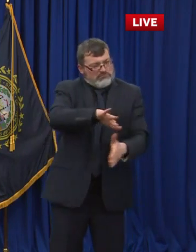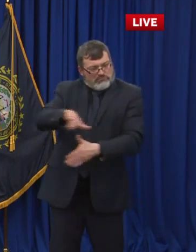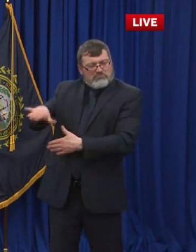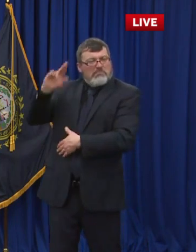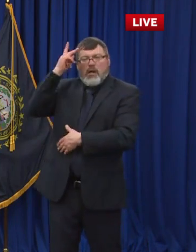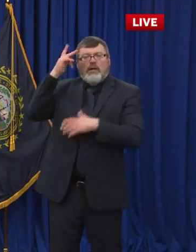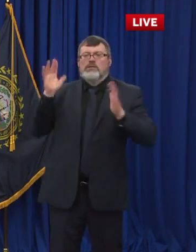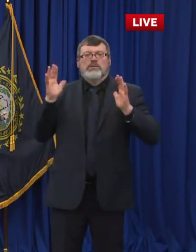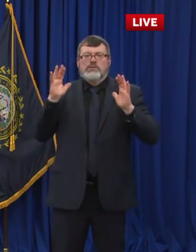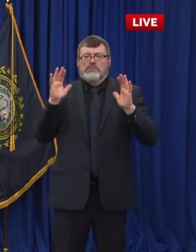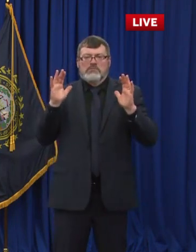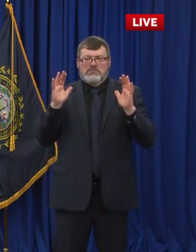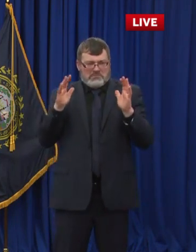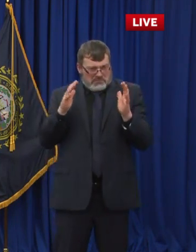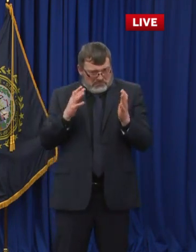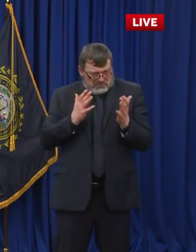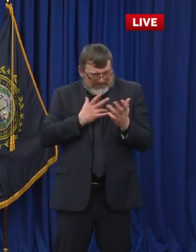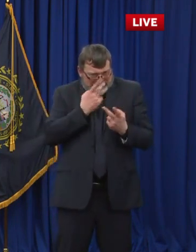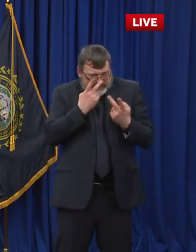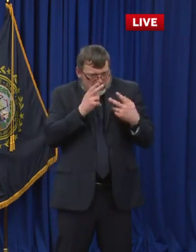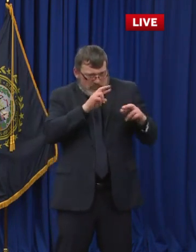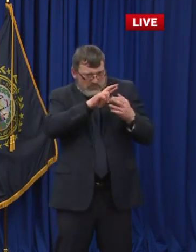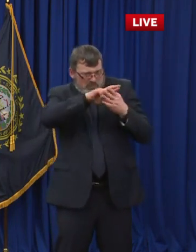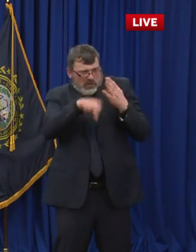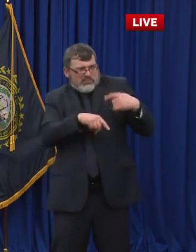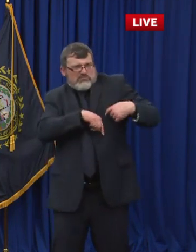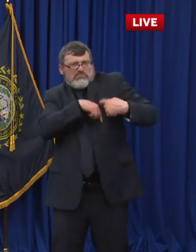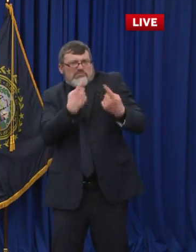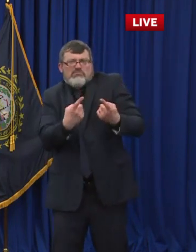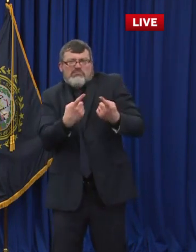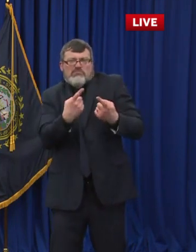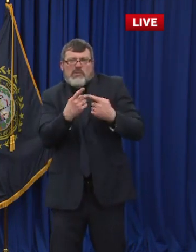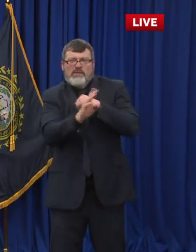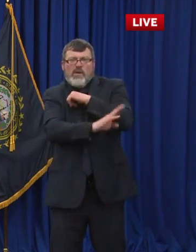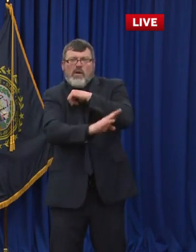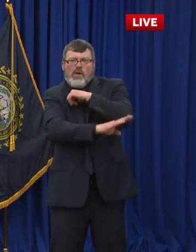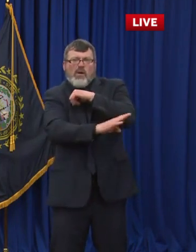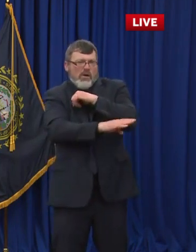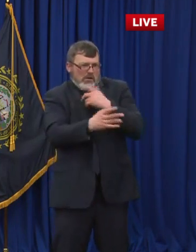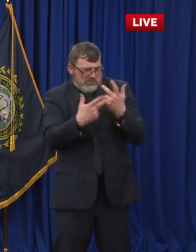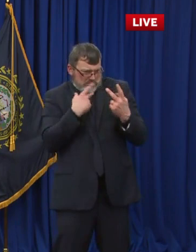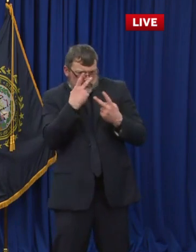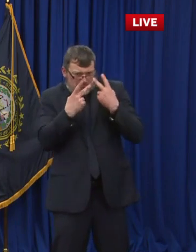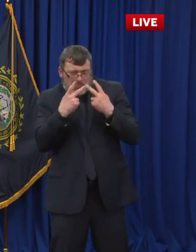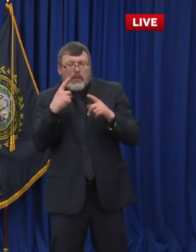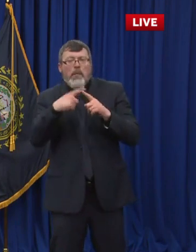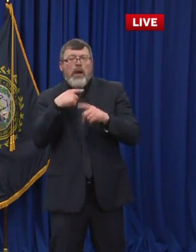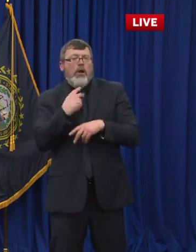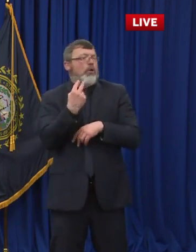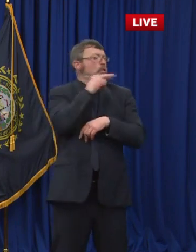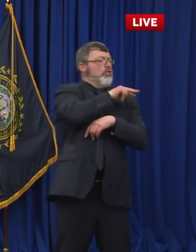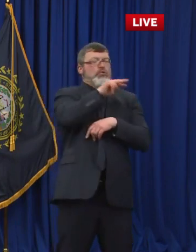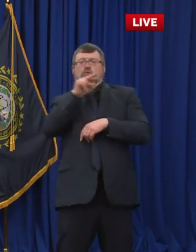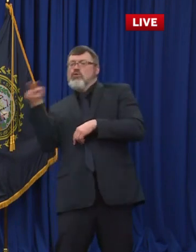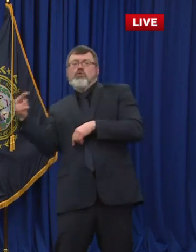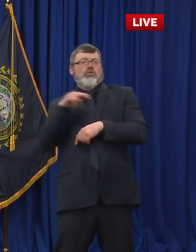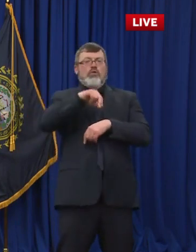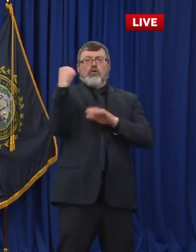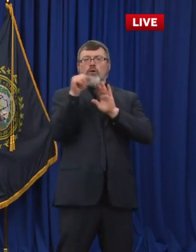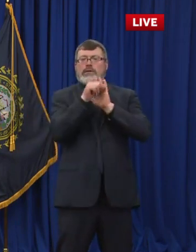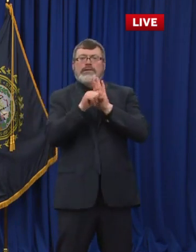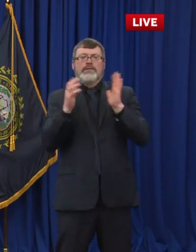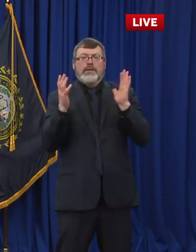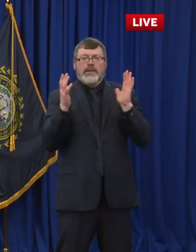in New Hampshire, but all across the country. And so we're just asking folks that, you know, the very few districts. I want to say there's like four or five, maybe a half